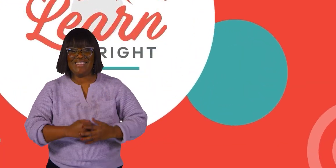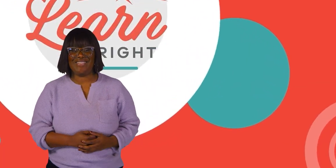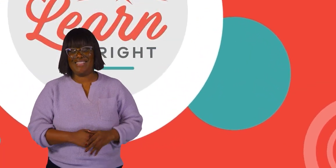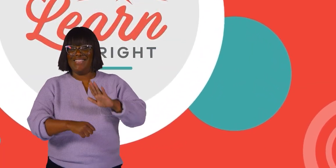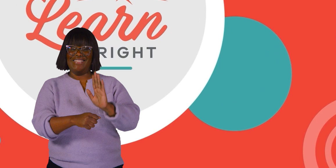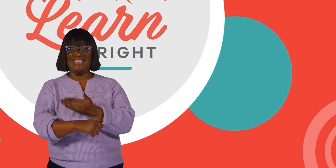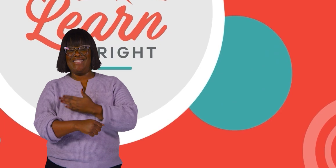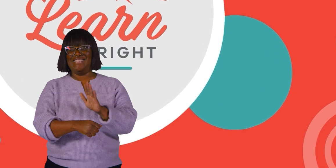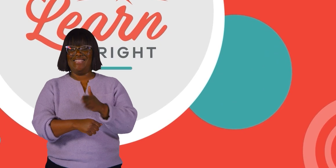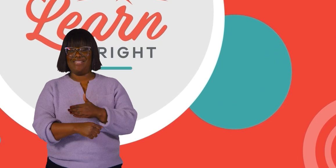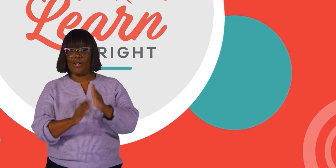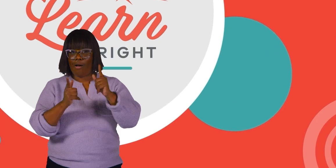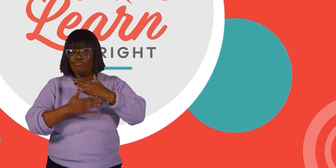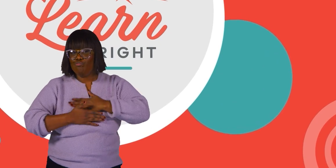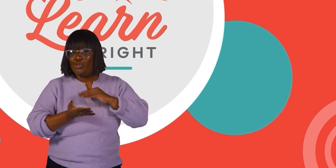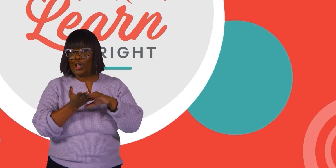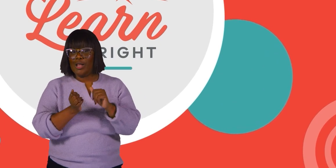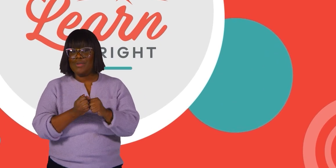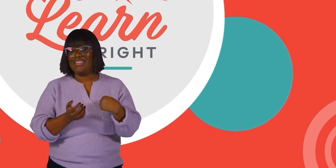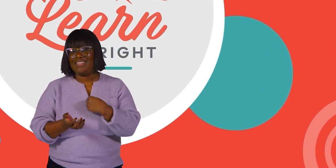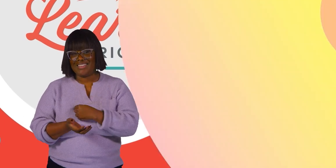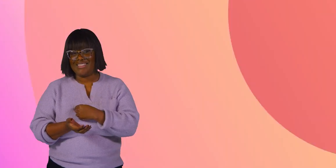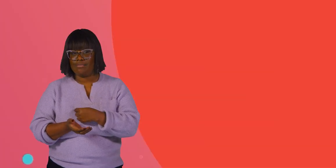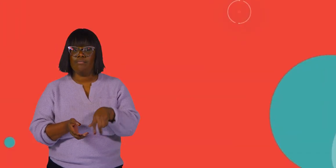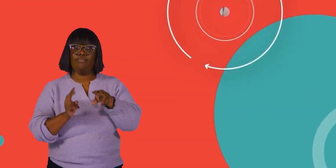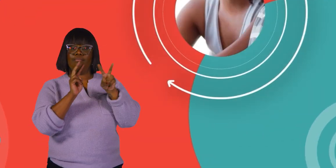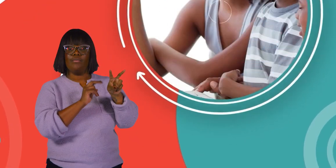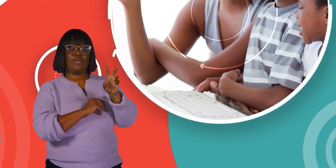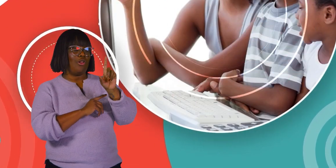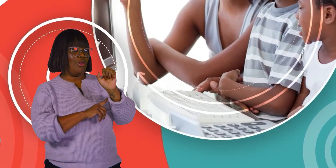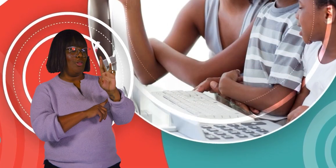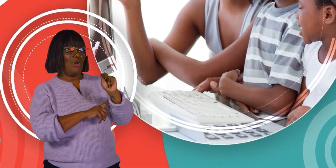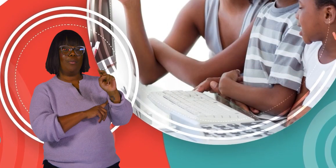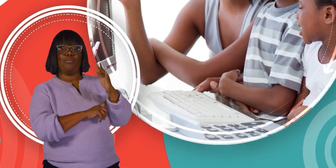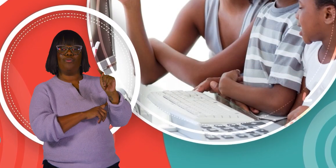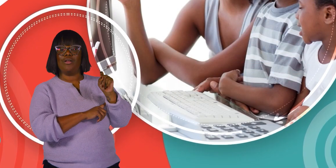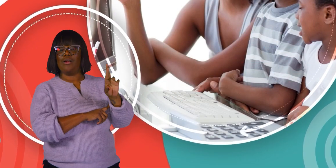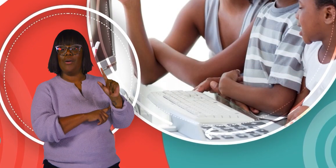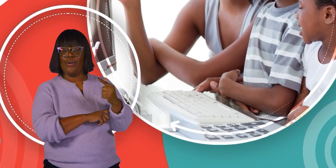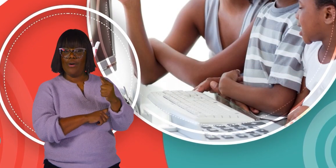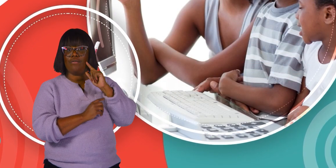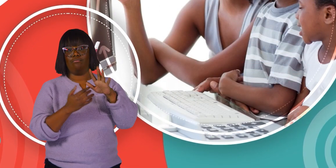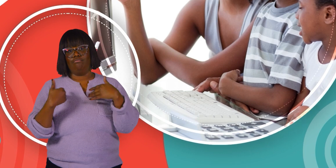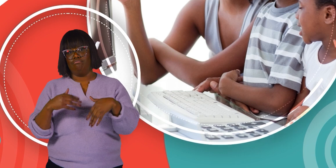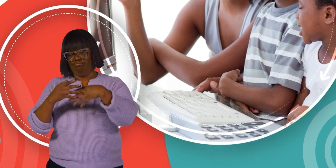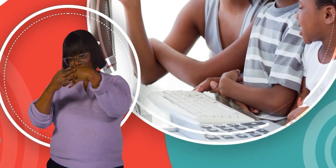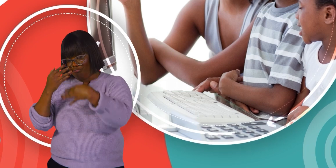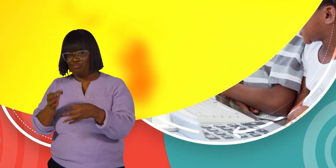Hope you had fun learning with us. Visit us at LearnBright.org for thousands of free resources